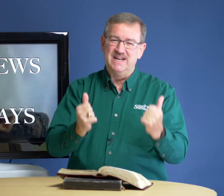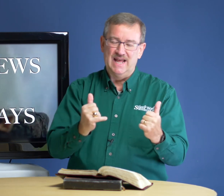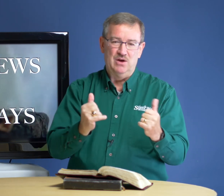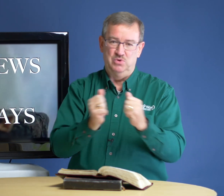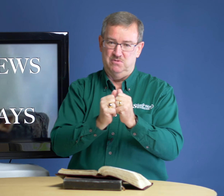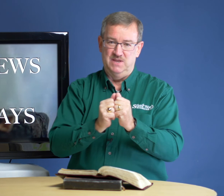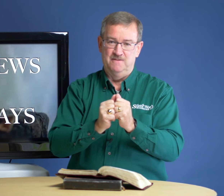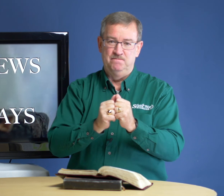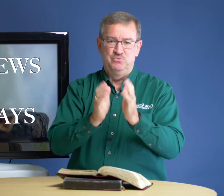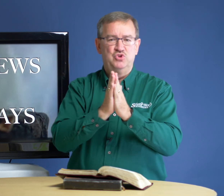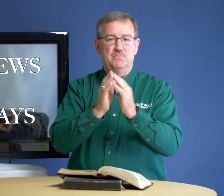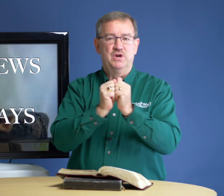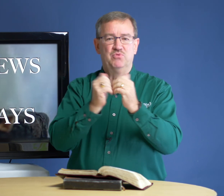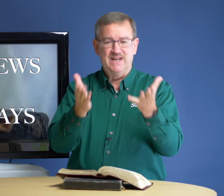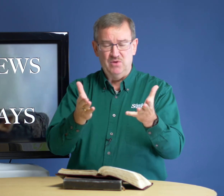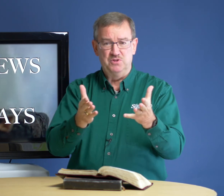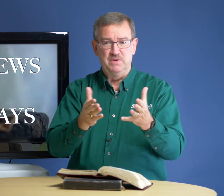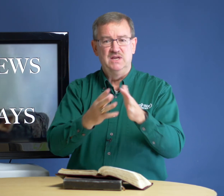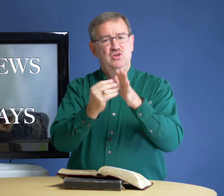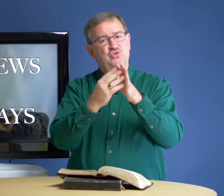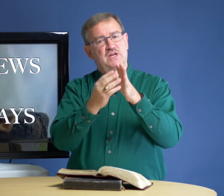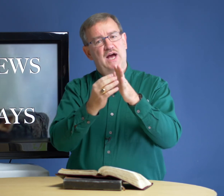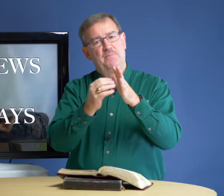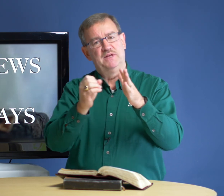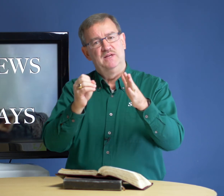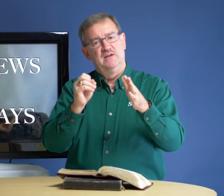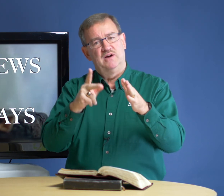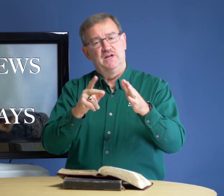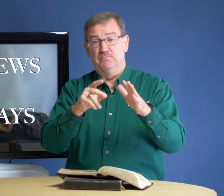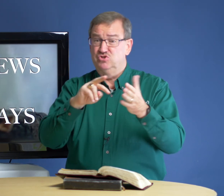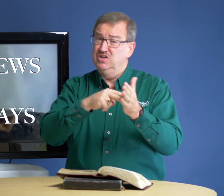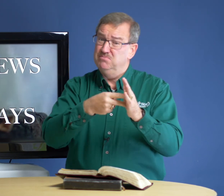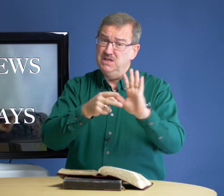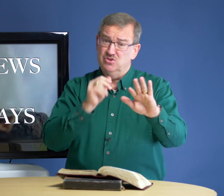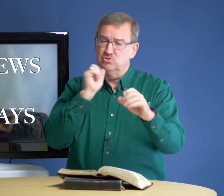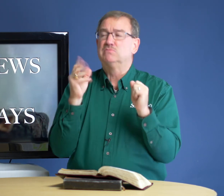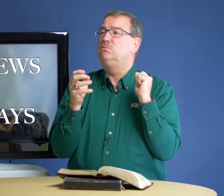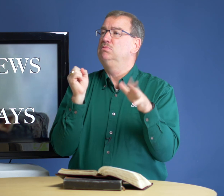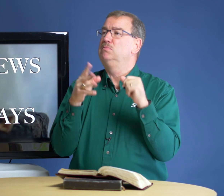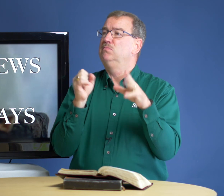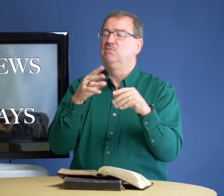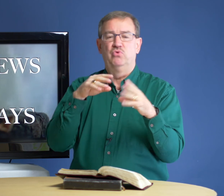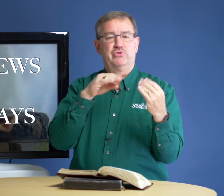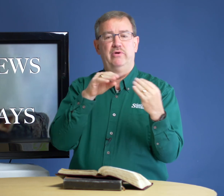now with me. You can pray right now with me. You can copy. All right. But you need to mean, don't just or talk.